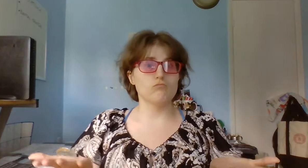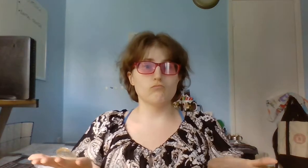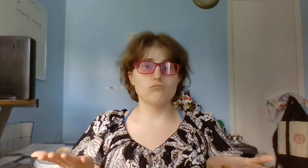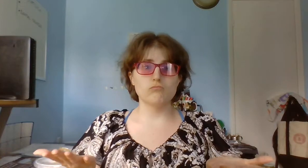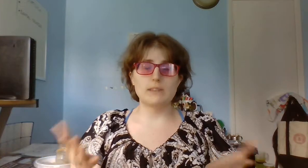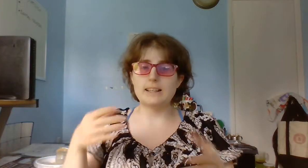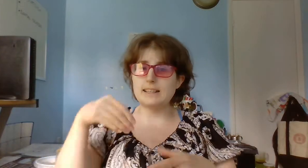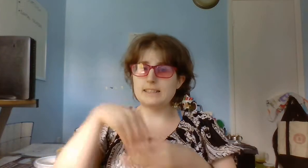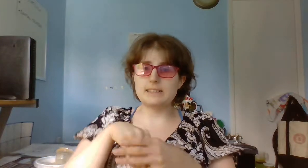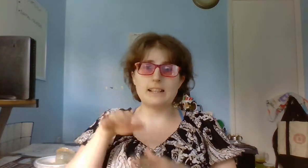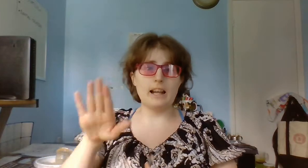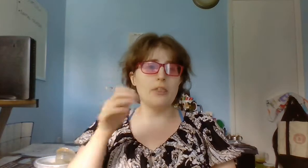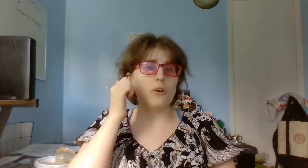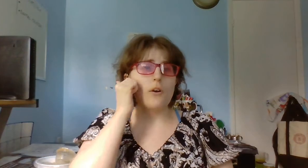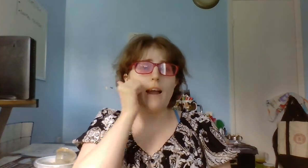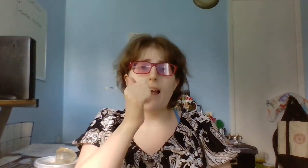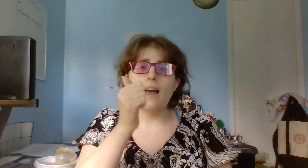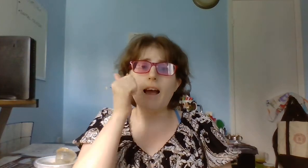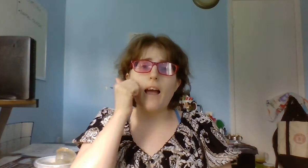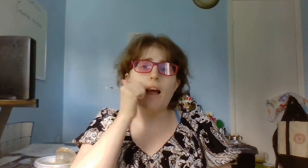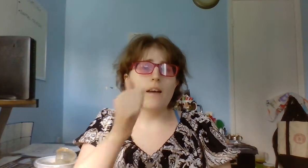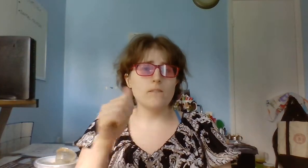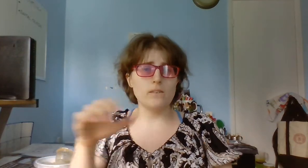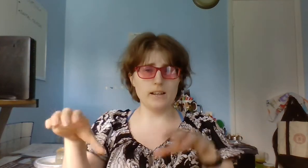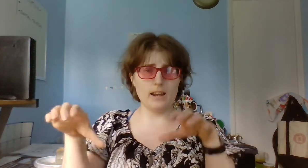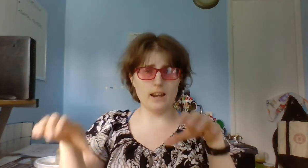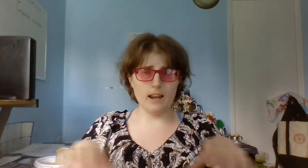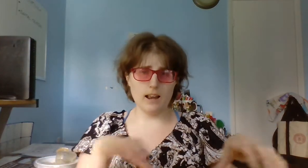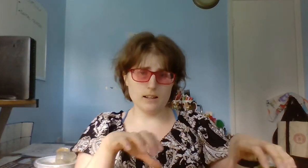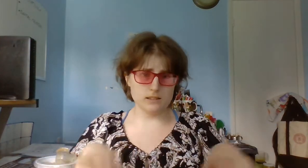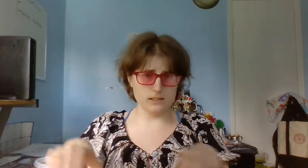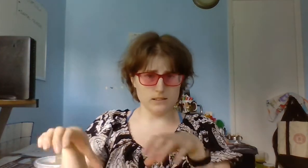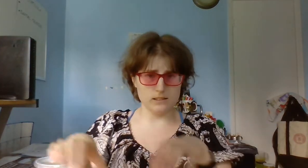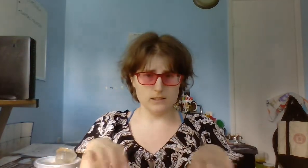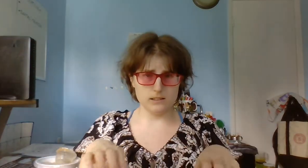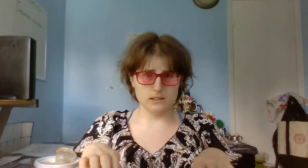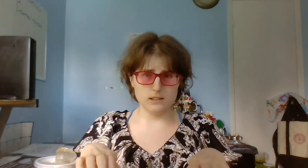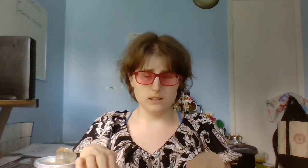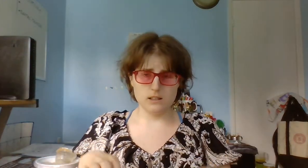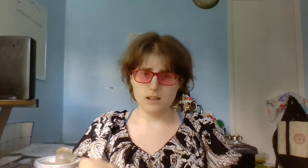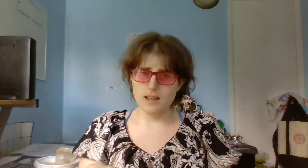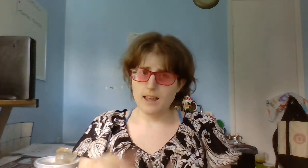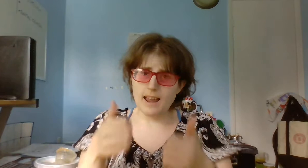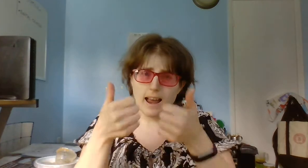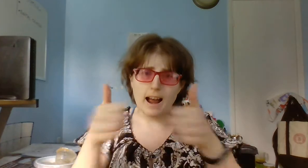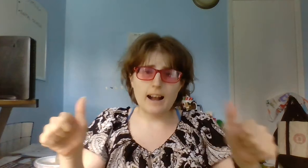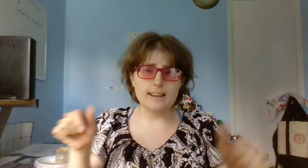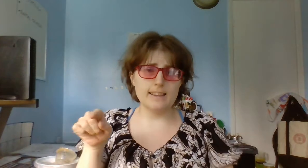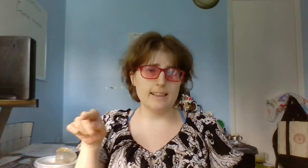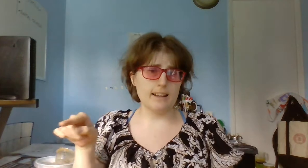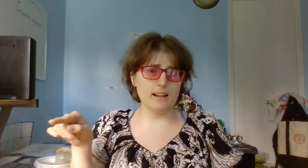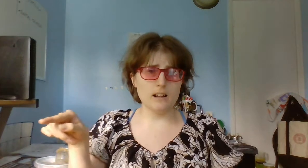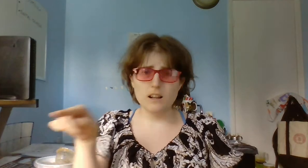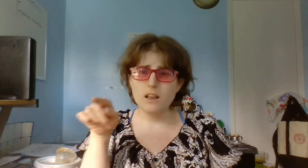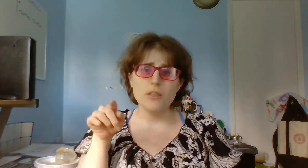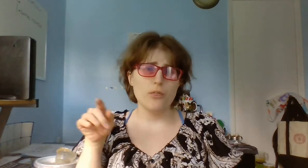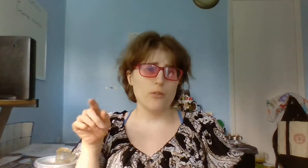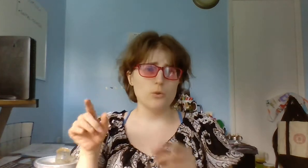It's in their everyday actions. Anything they're